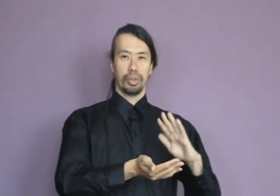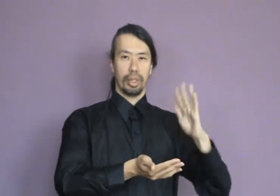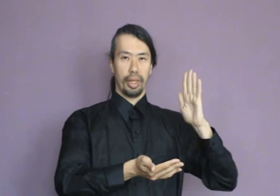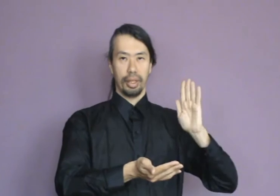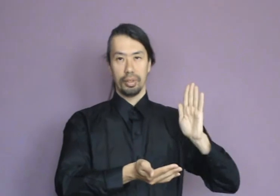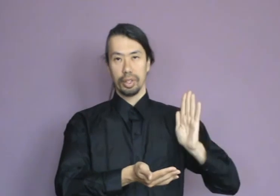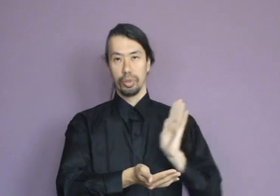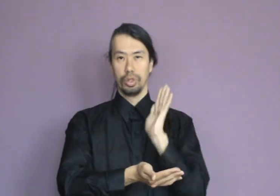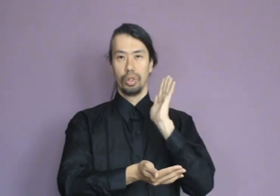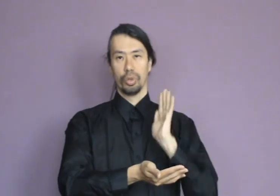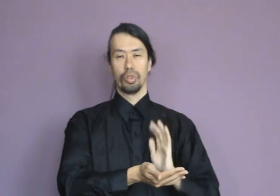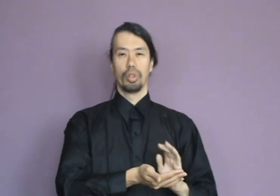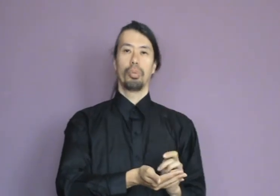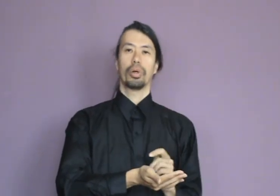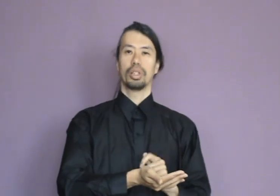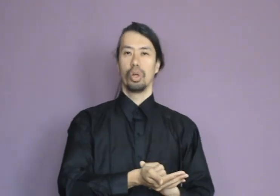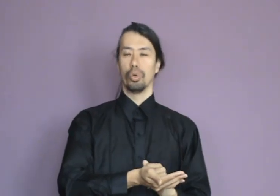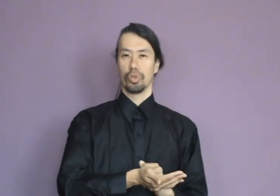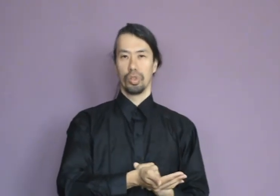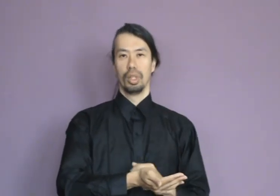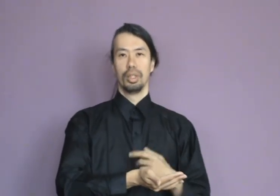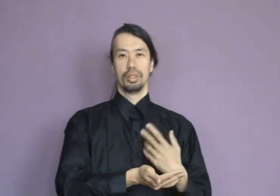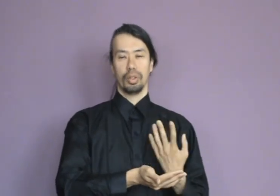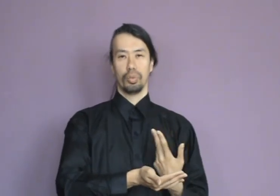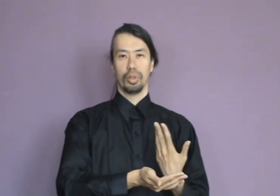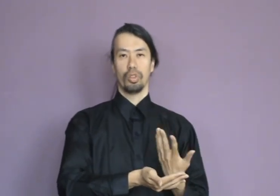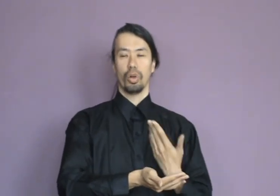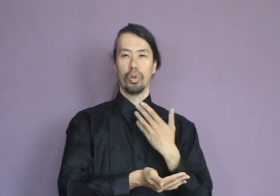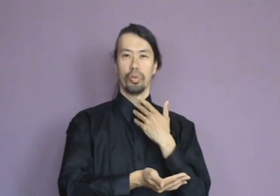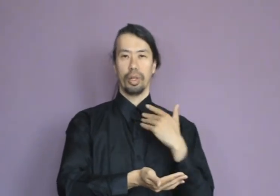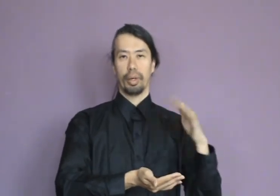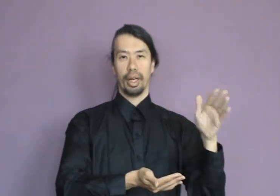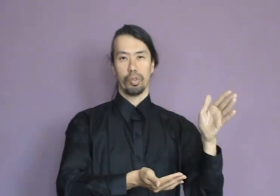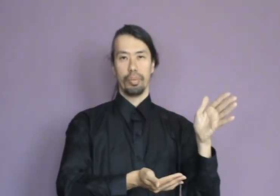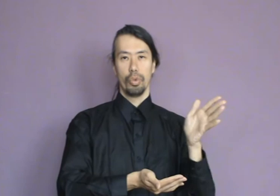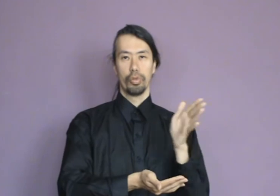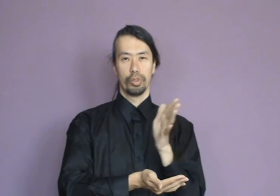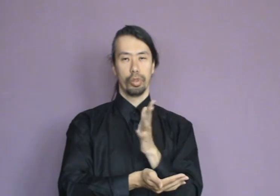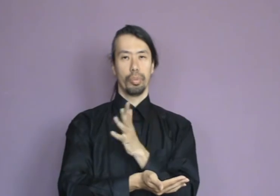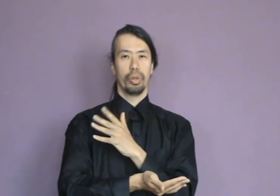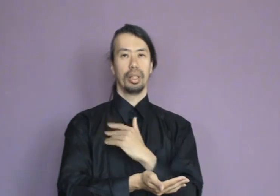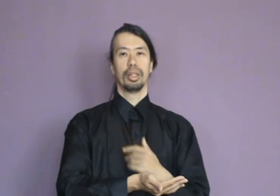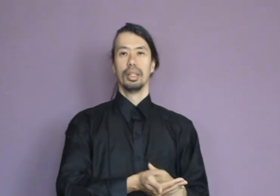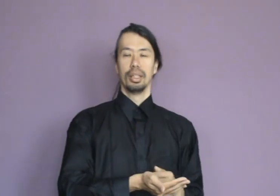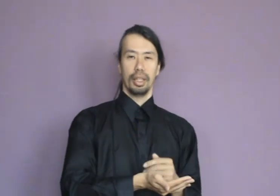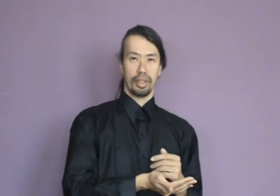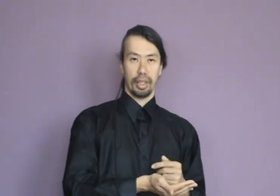you're in a way trying to jolt the blockage loose. So it will dissolve and by actually moving through the meridian, it can get